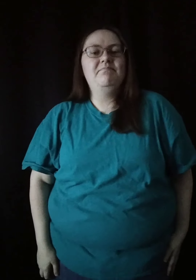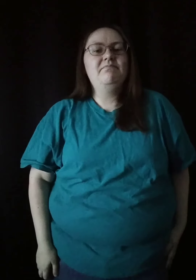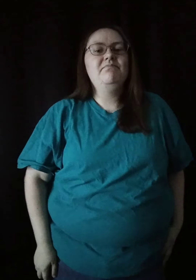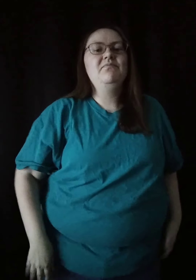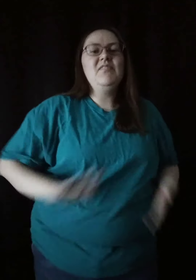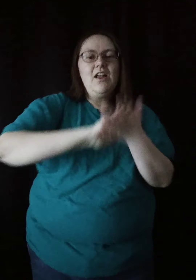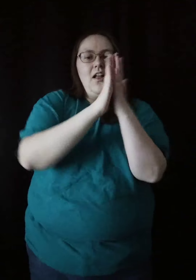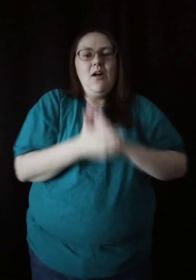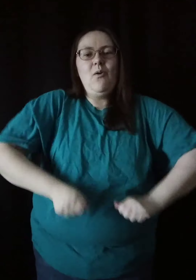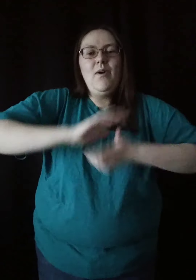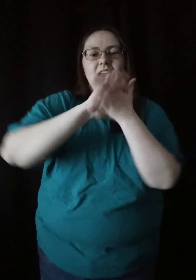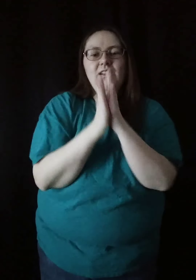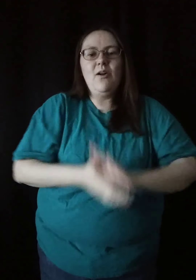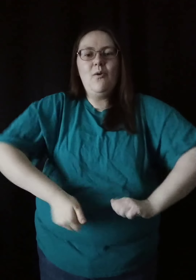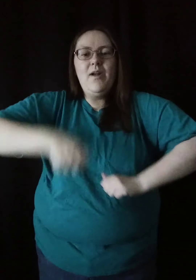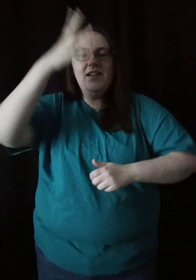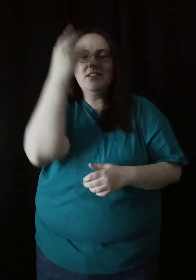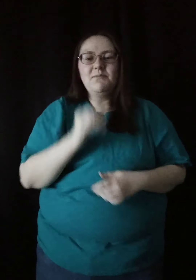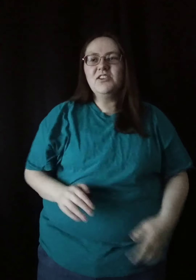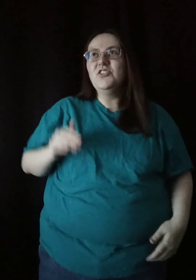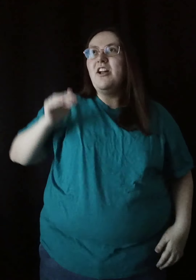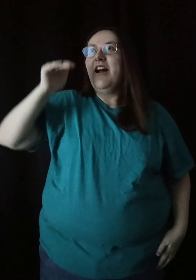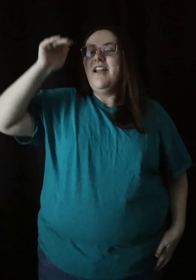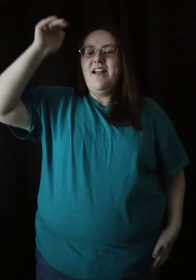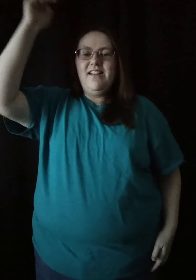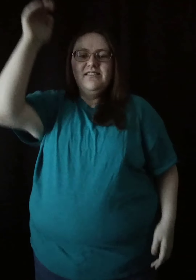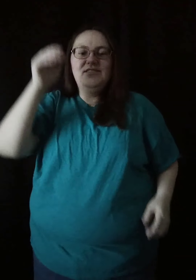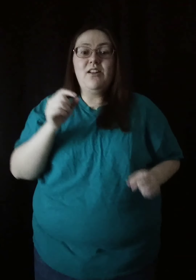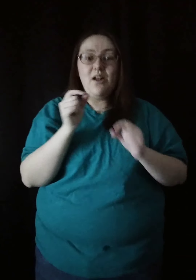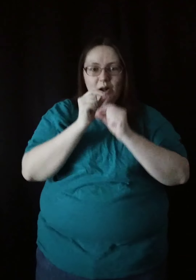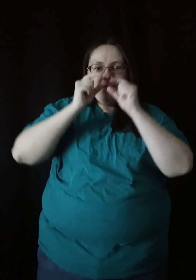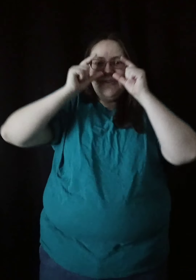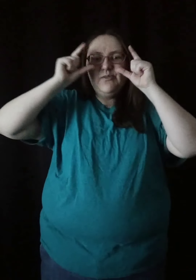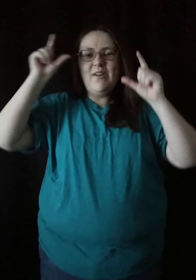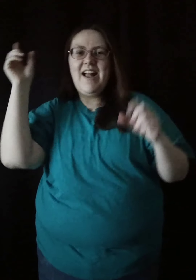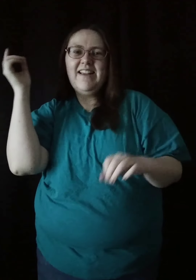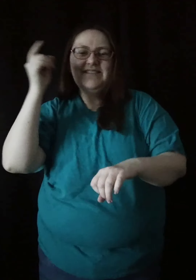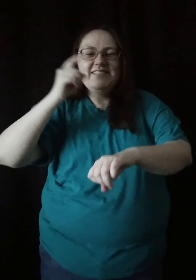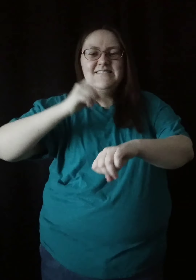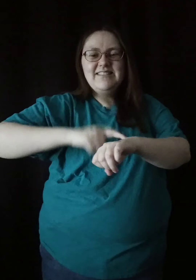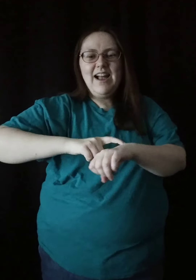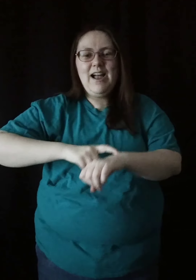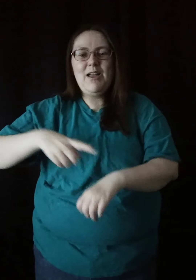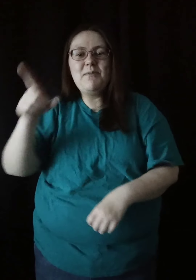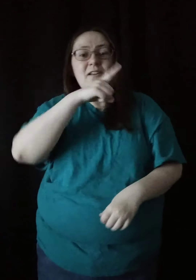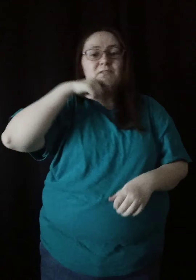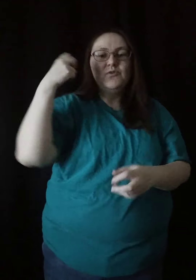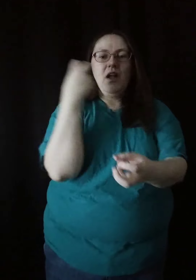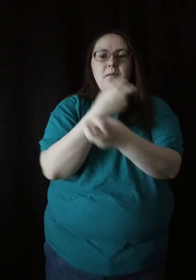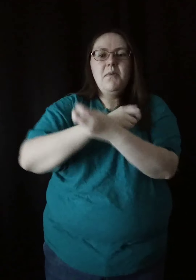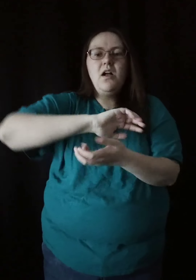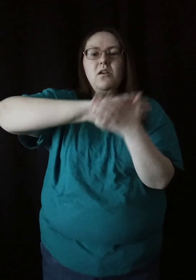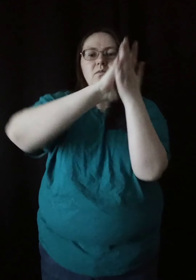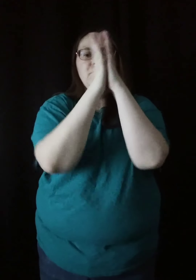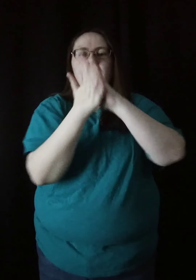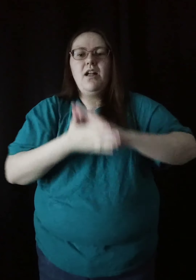Yeah Oh, wake, oh, wake, sleep, be shy Open your eyes, it's time to rise